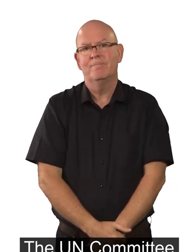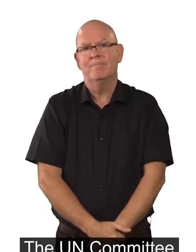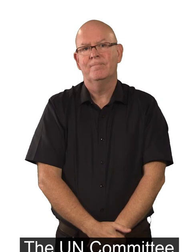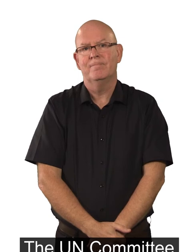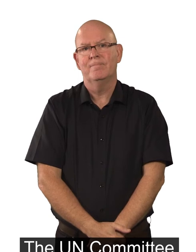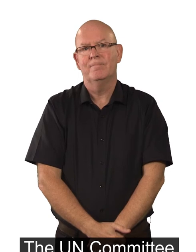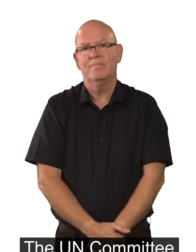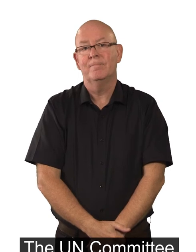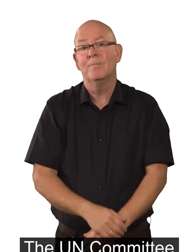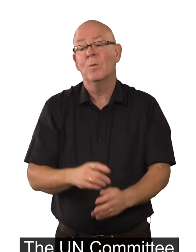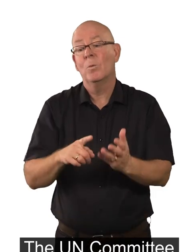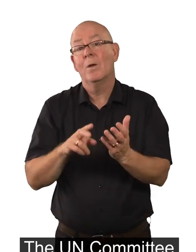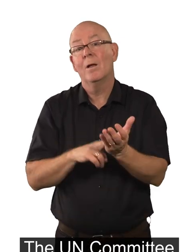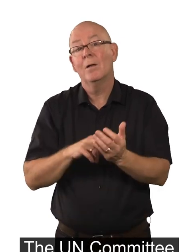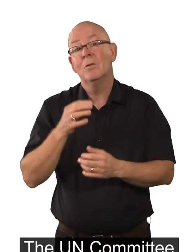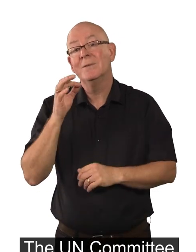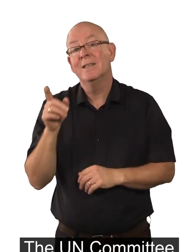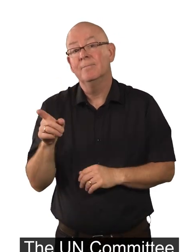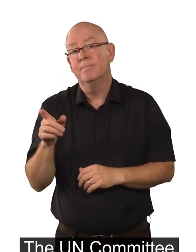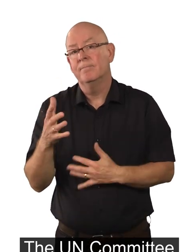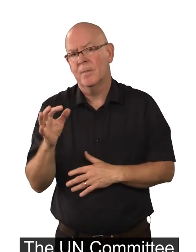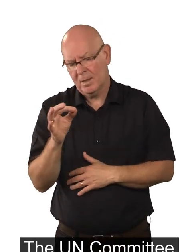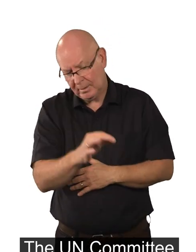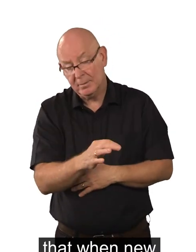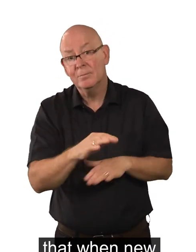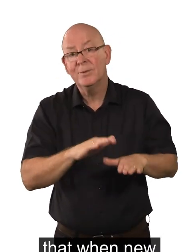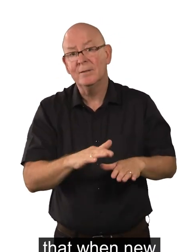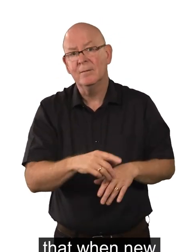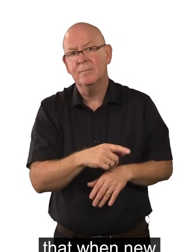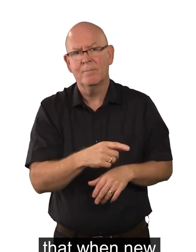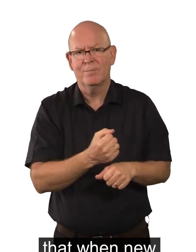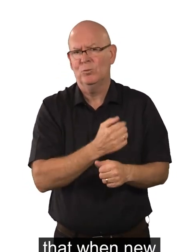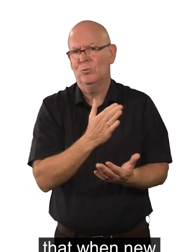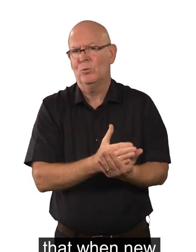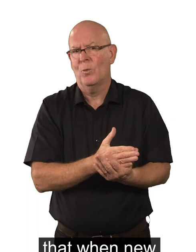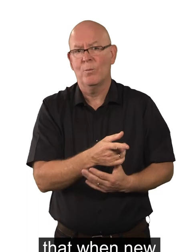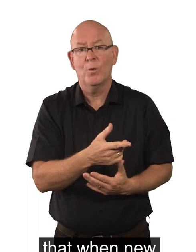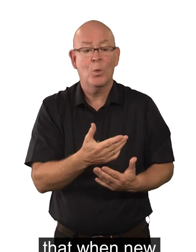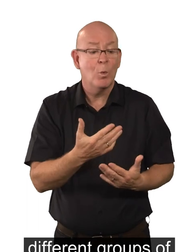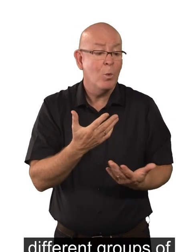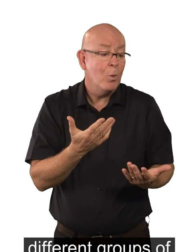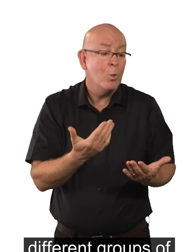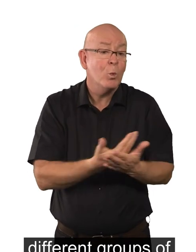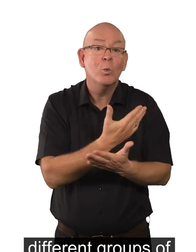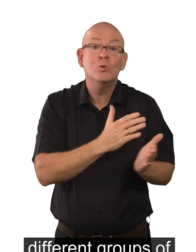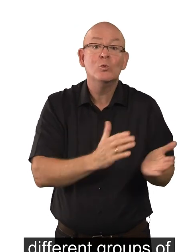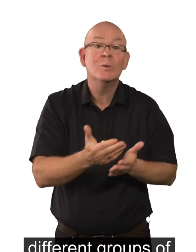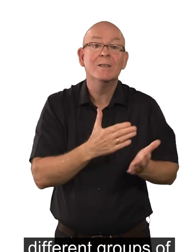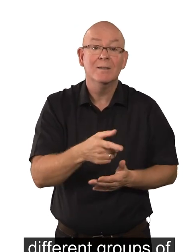The UN Committee asked the UK to make sure that when new services are being made, different